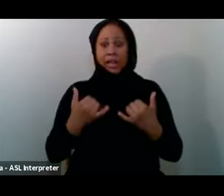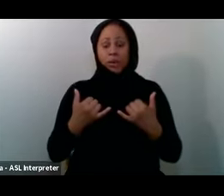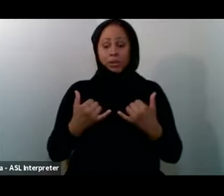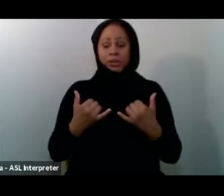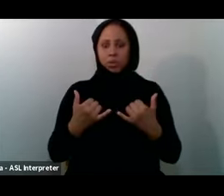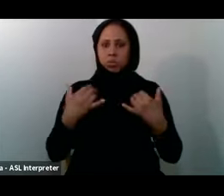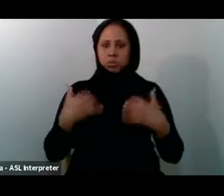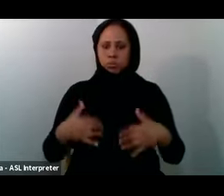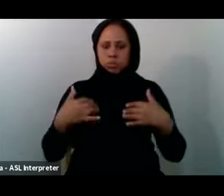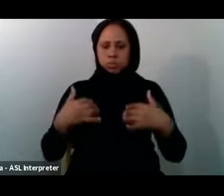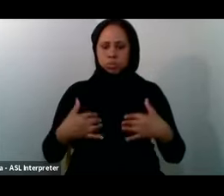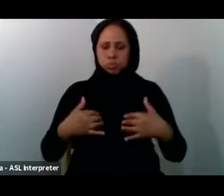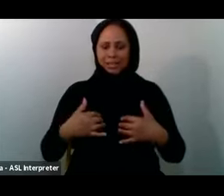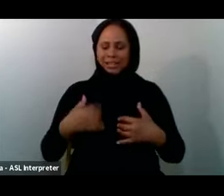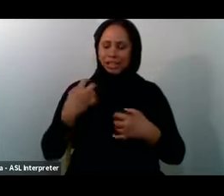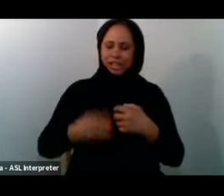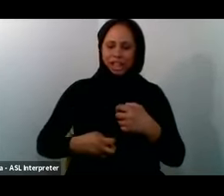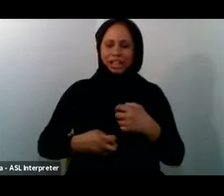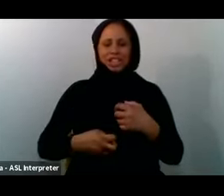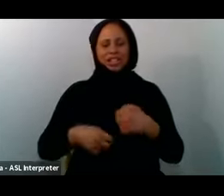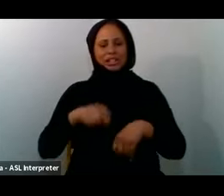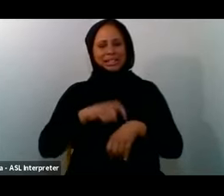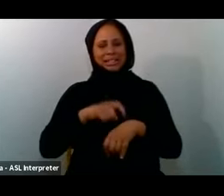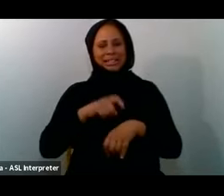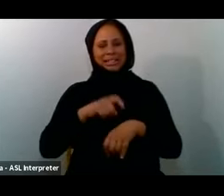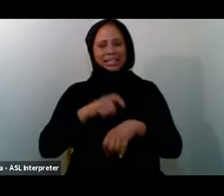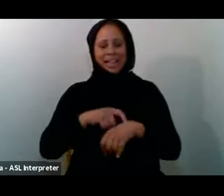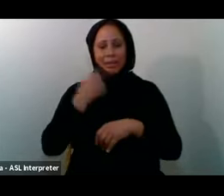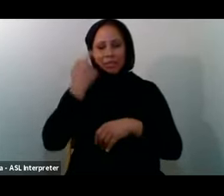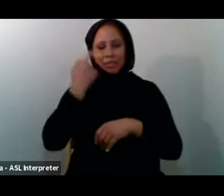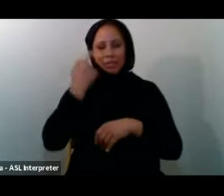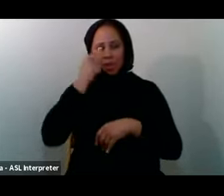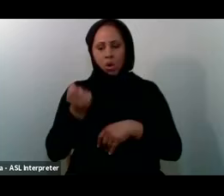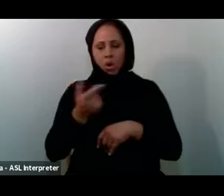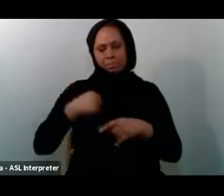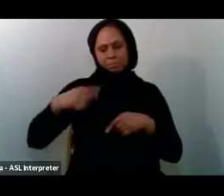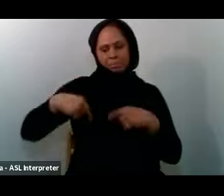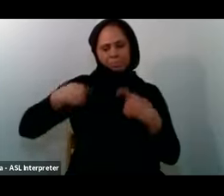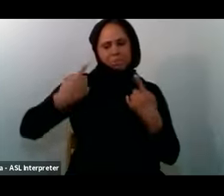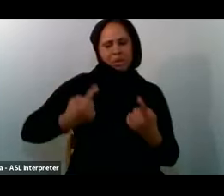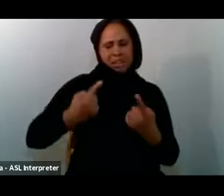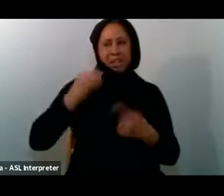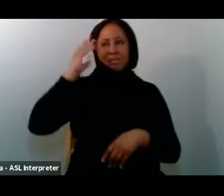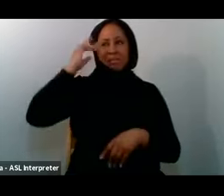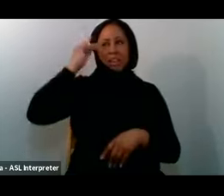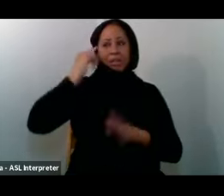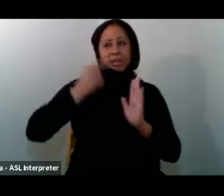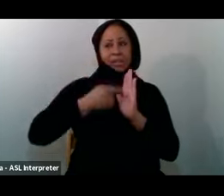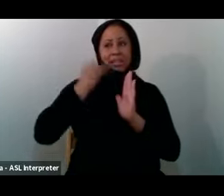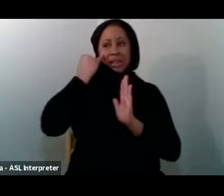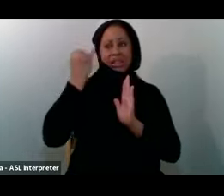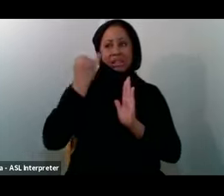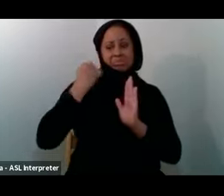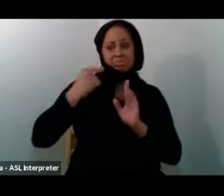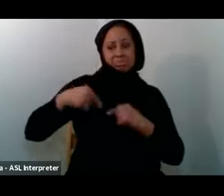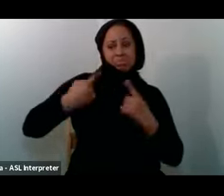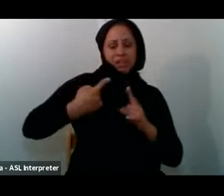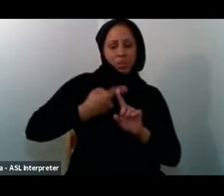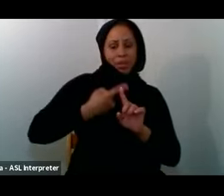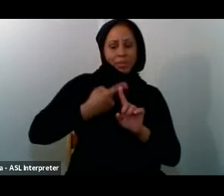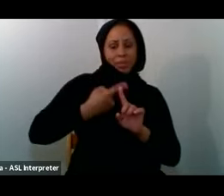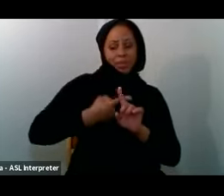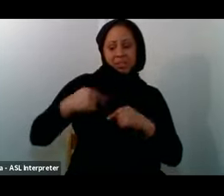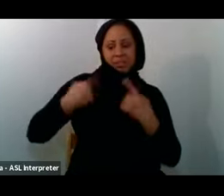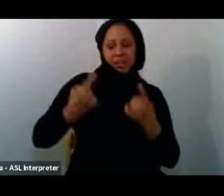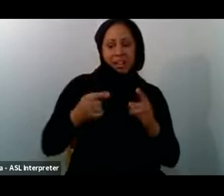all of us You know I have been reflecting Over this idea For the last month Since the stay at home order This is something That I have been